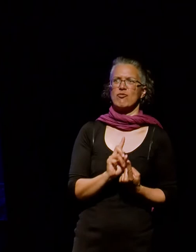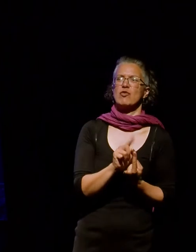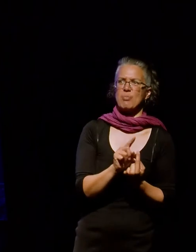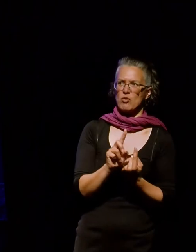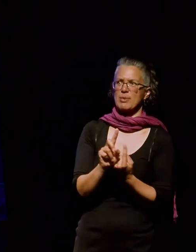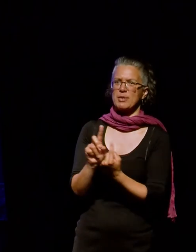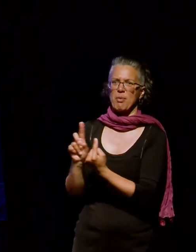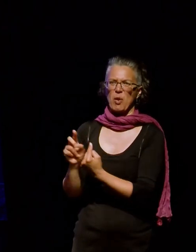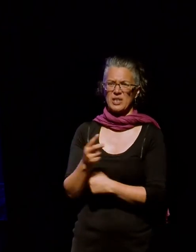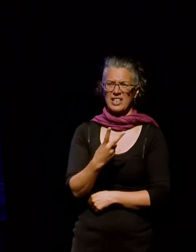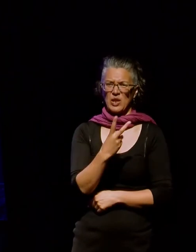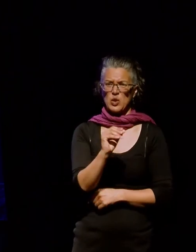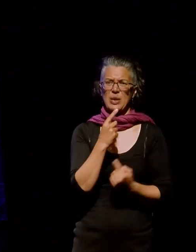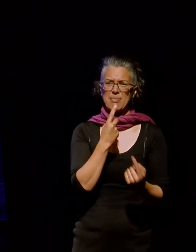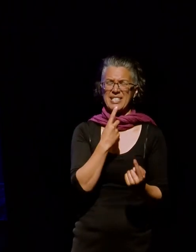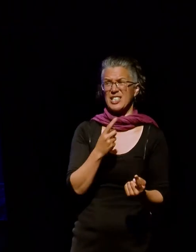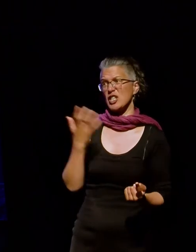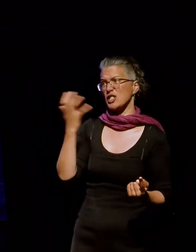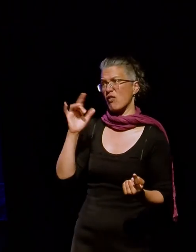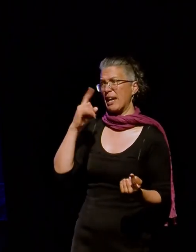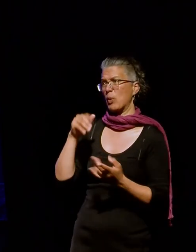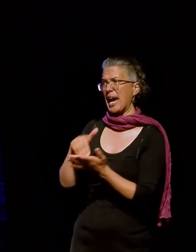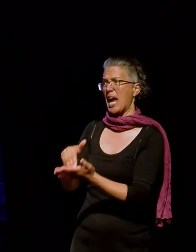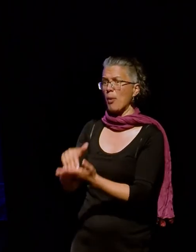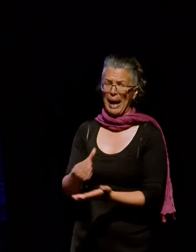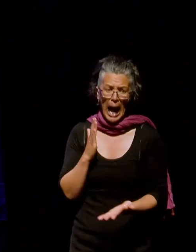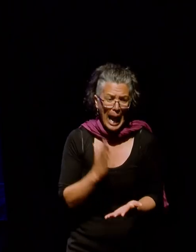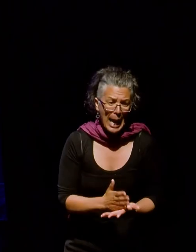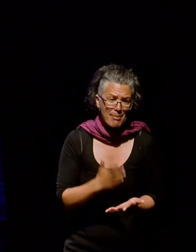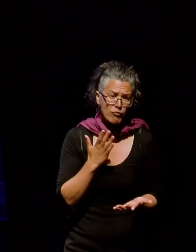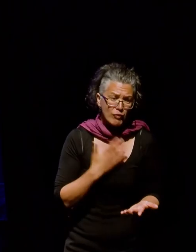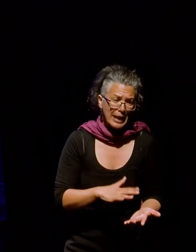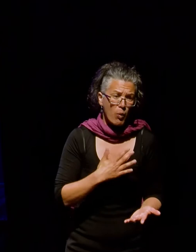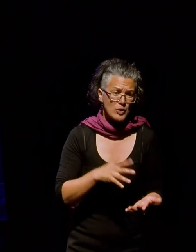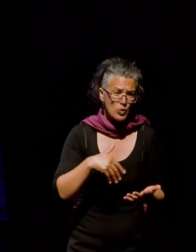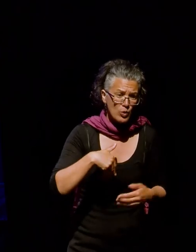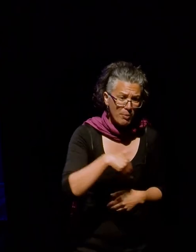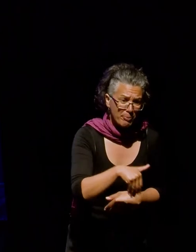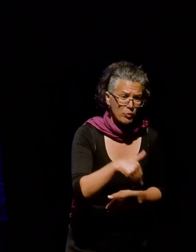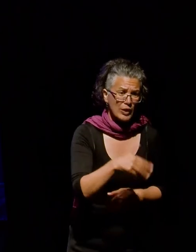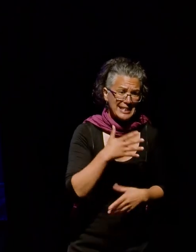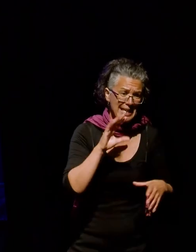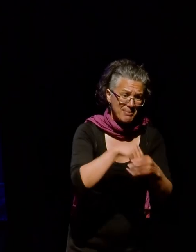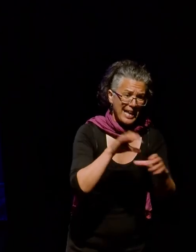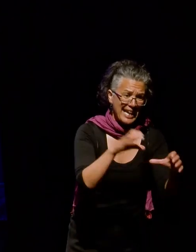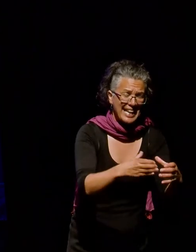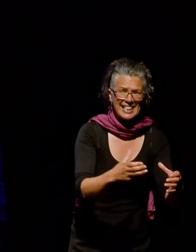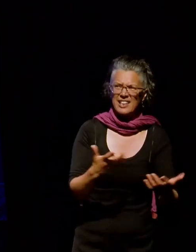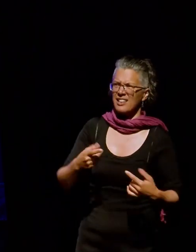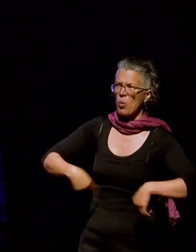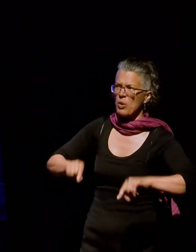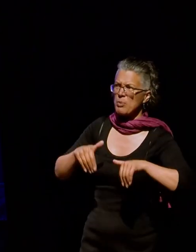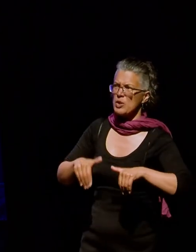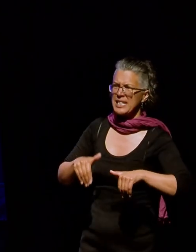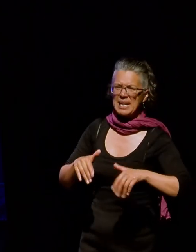20 messages long of, sorry, we can't help you. Yes, but I really want to play for the New Zealand cricket team. Sorry, but we're a museum. So I learnt a lesson around that.